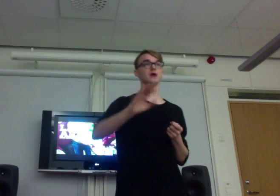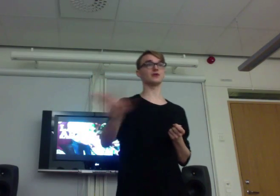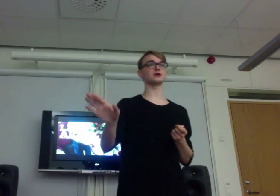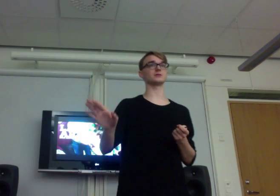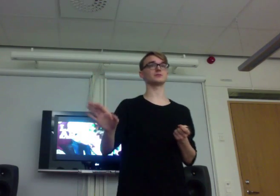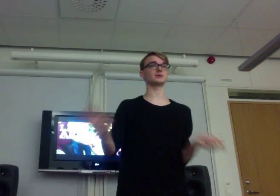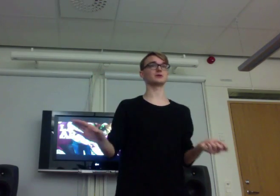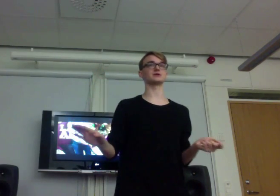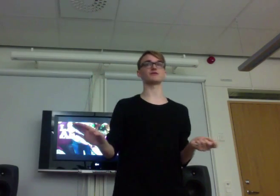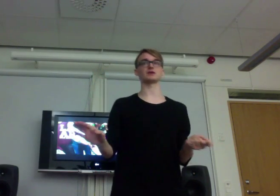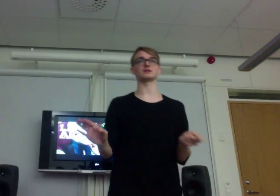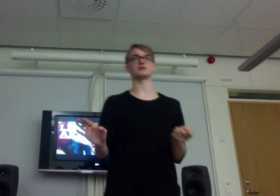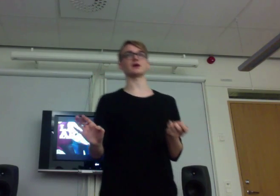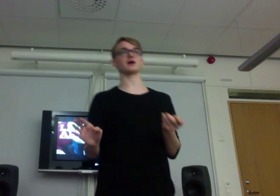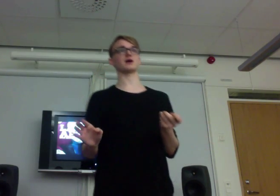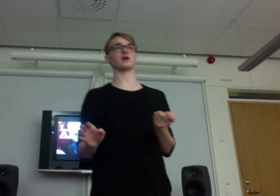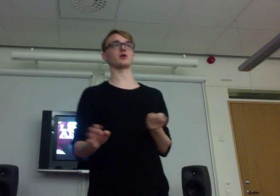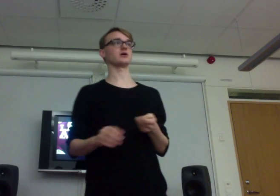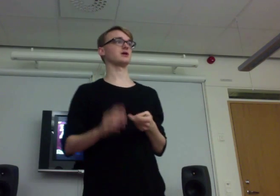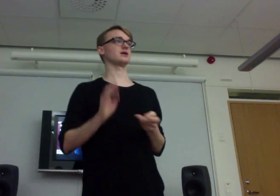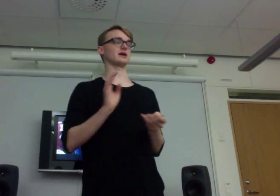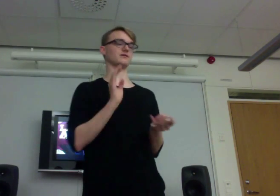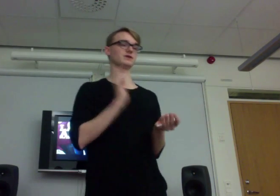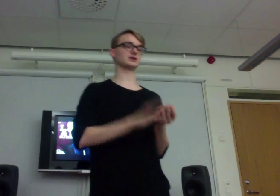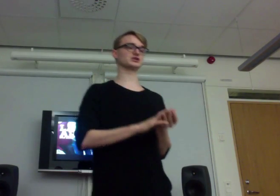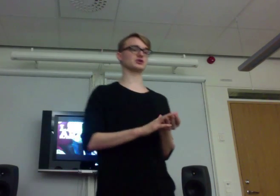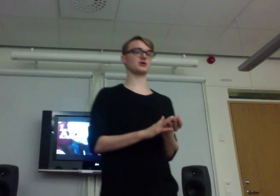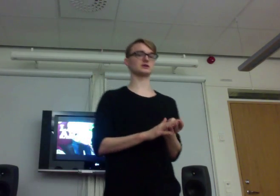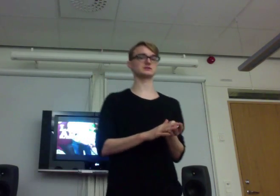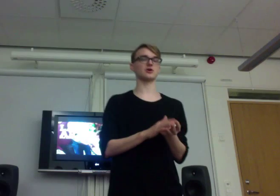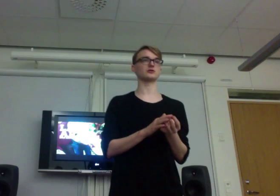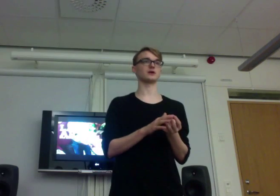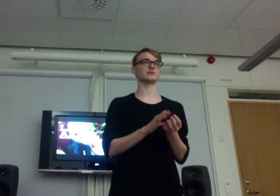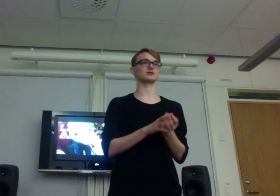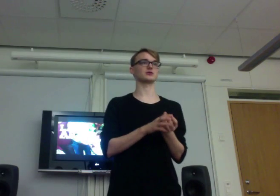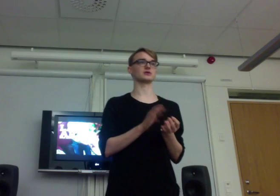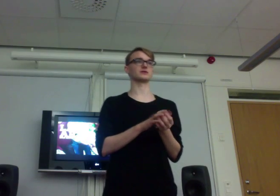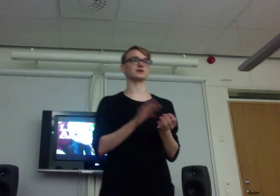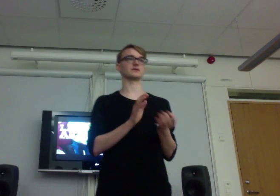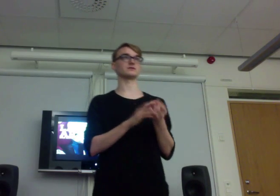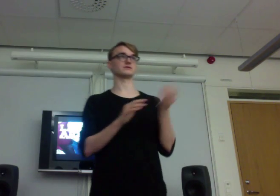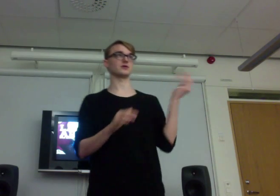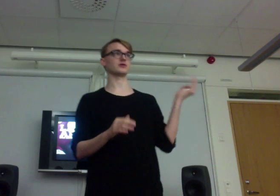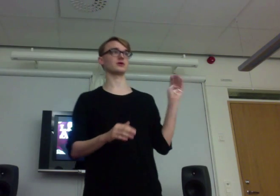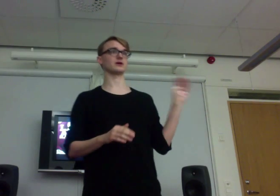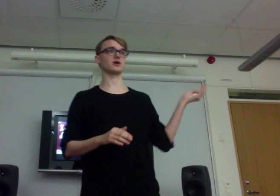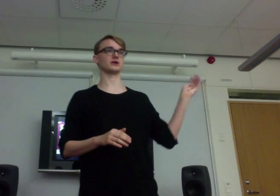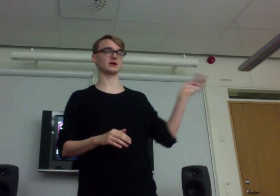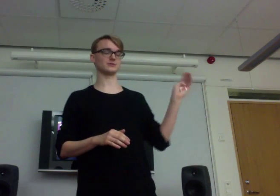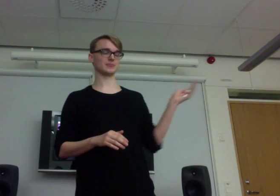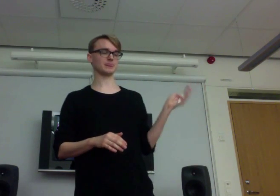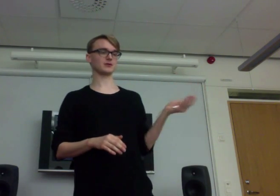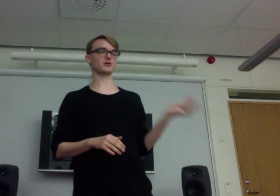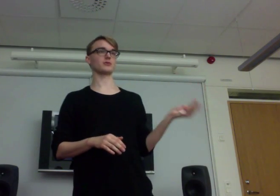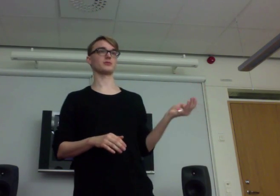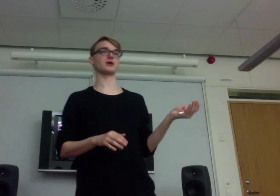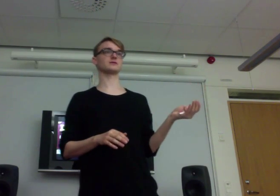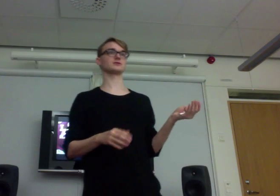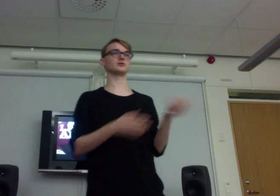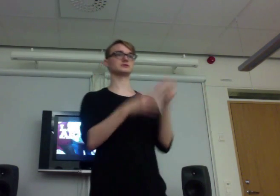other people in the field. Uh, like a Finnish artist called Johanna McDonald and her colleague Arne Korpela doing stuff